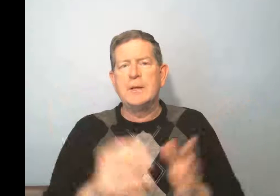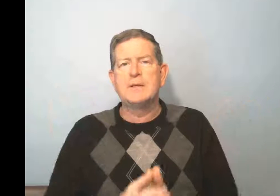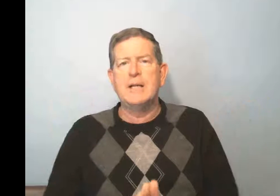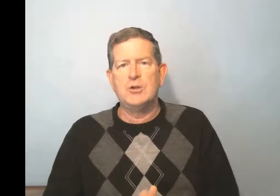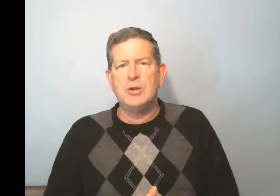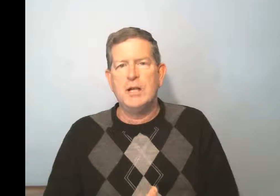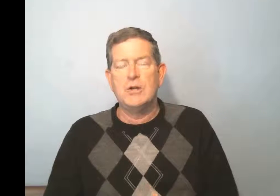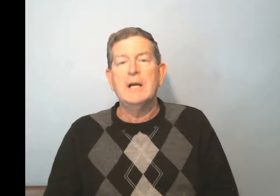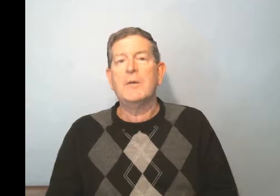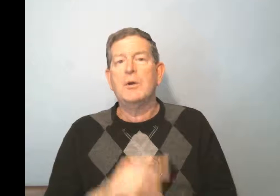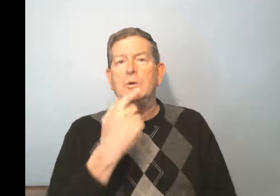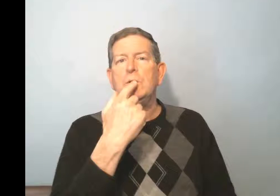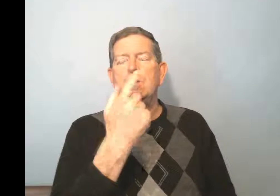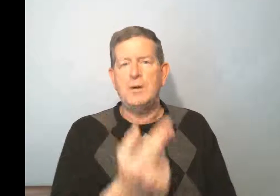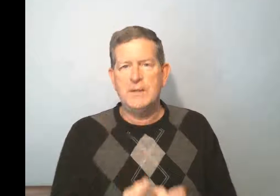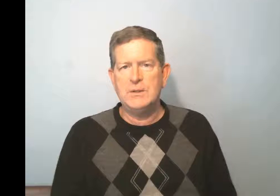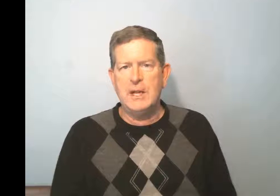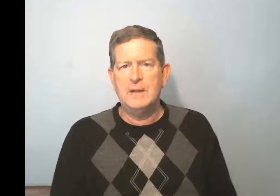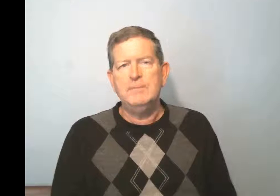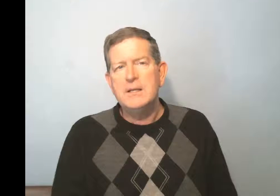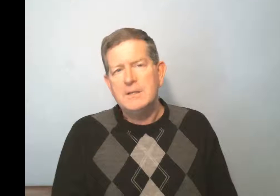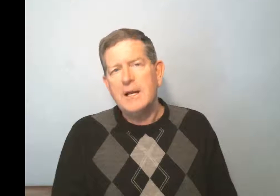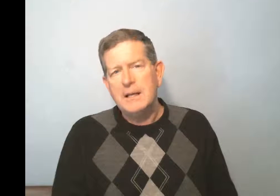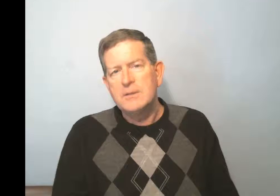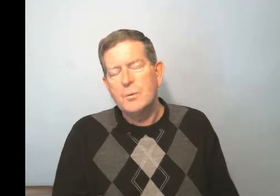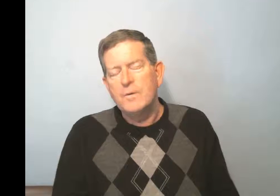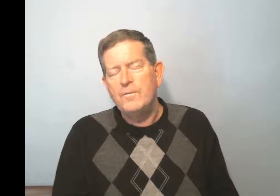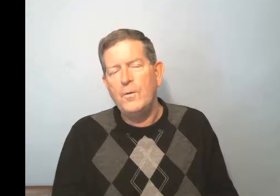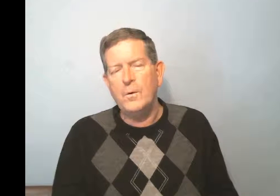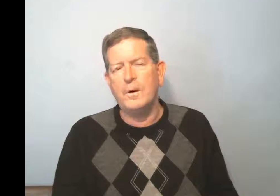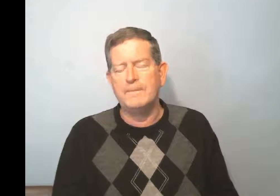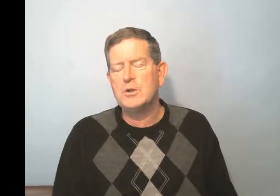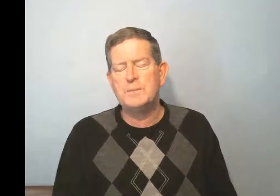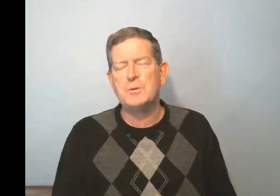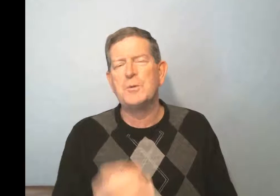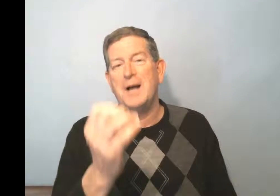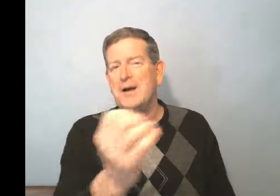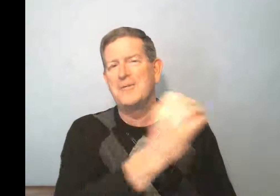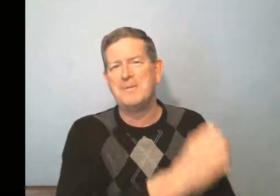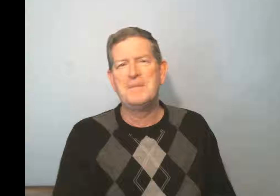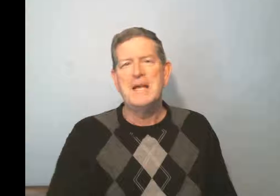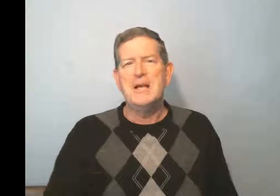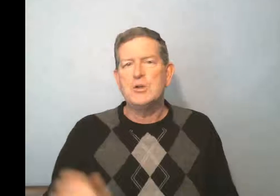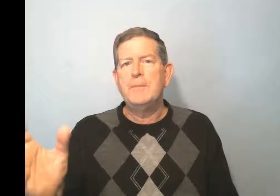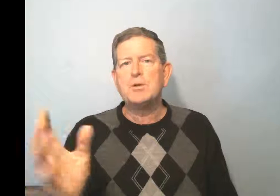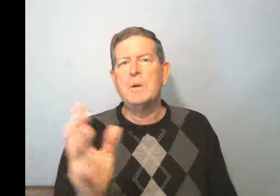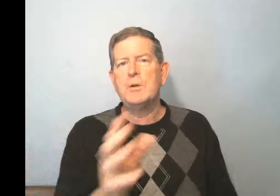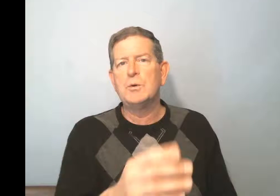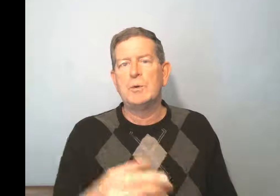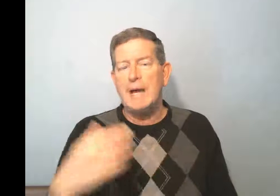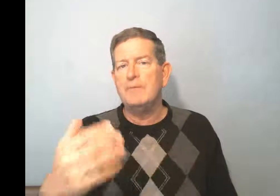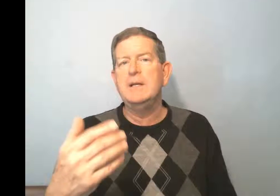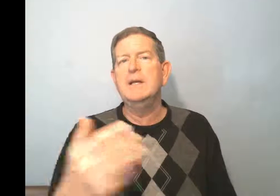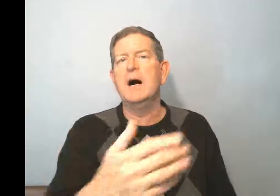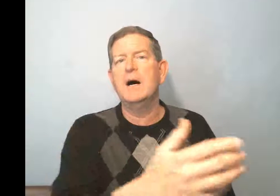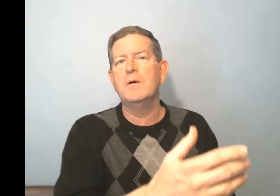does not change. Now, the de, you hear me saying, the word for, or excuse me, is the word of. J'ai besoin de, I have need of.